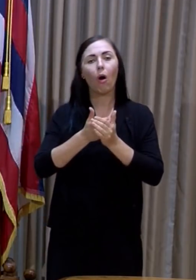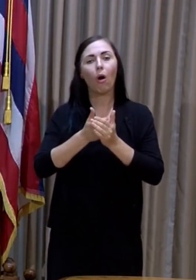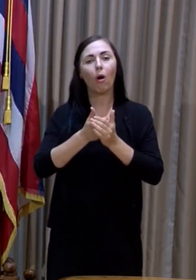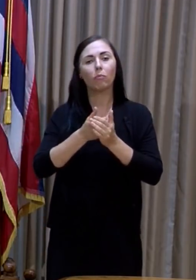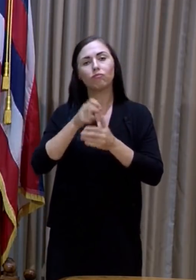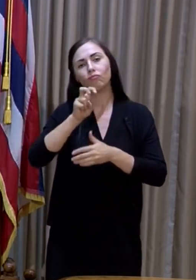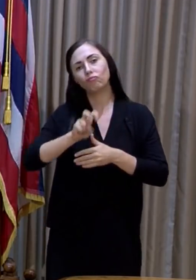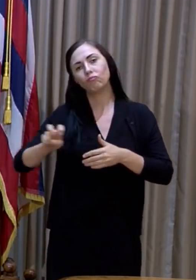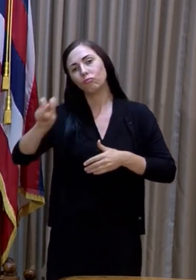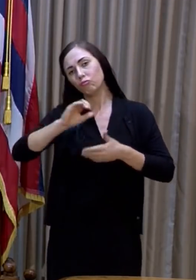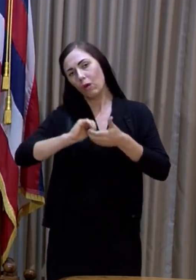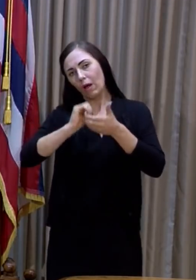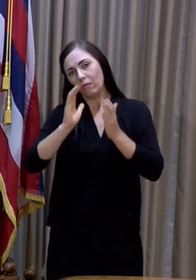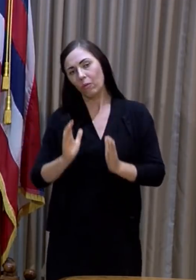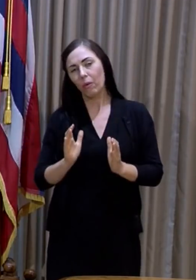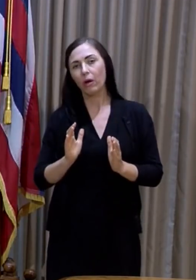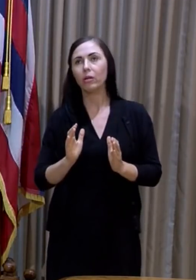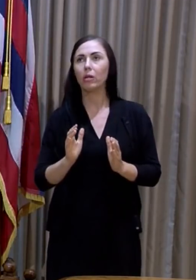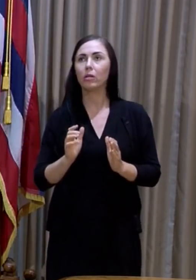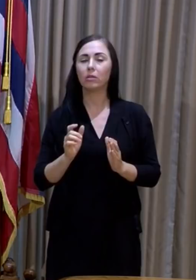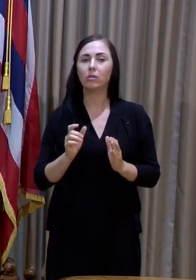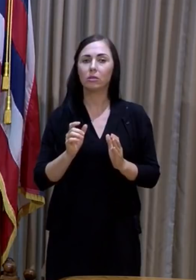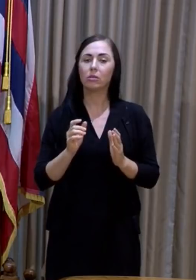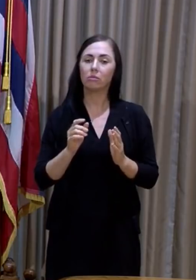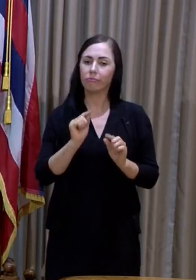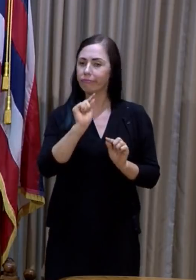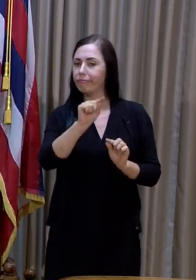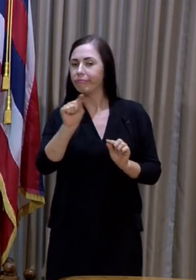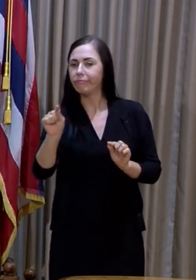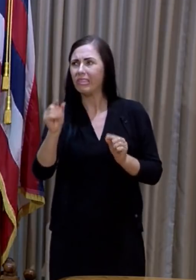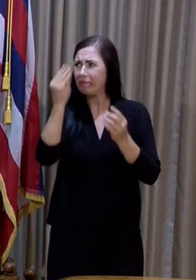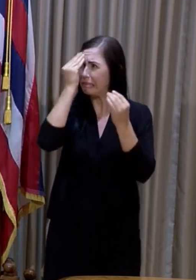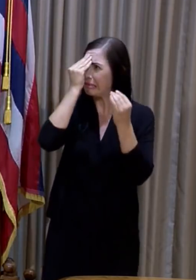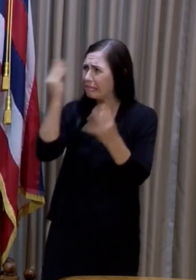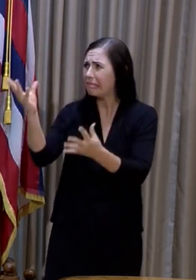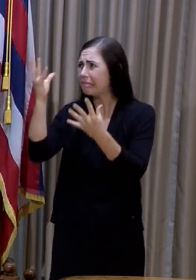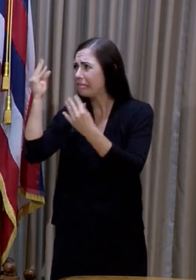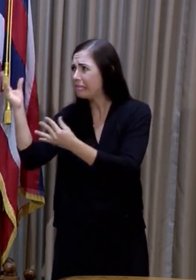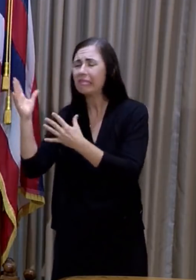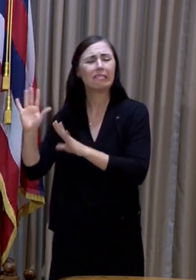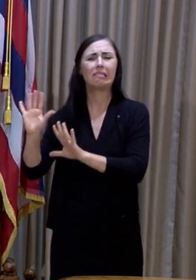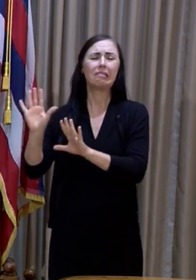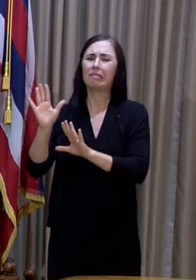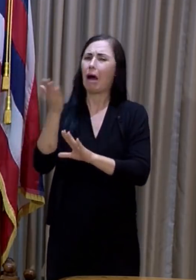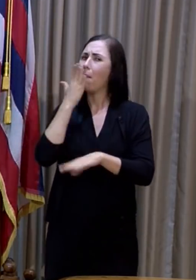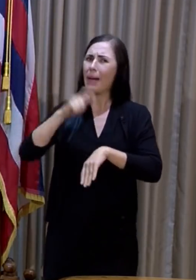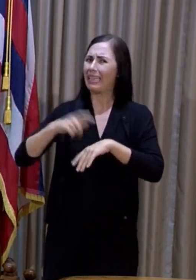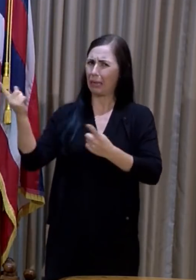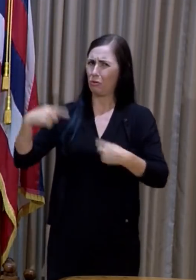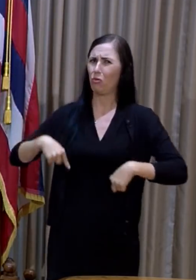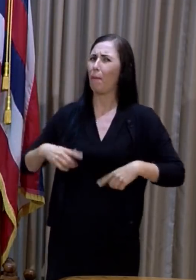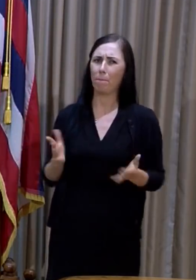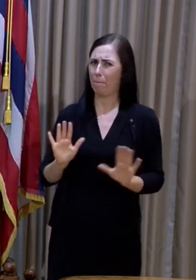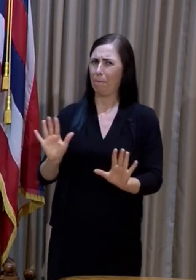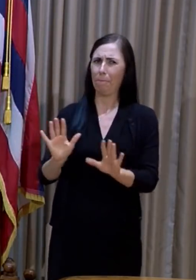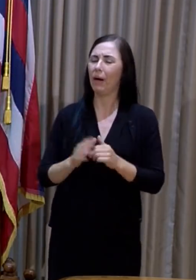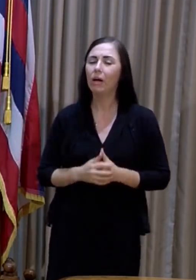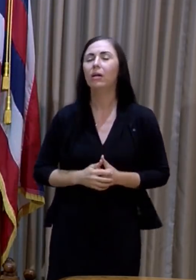communicate the fact that it's not a good time to be traveling to the islands.